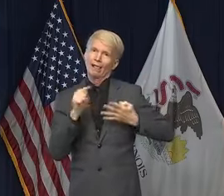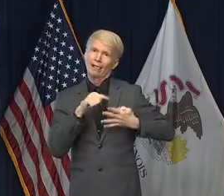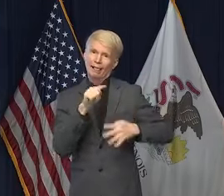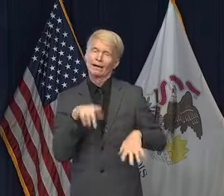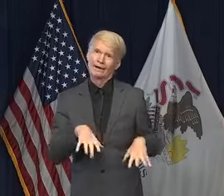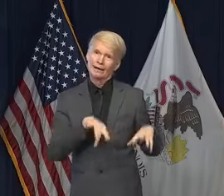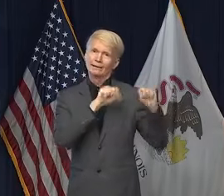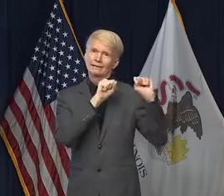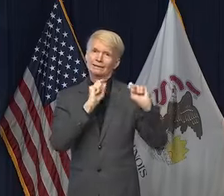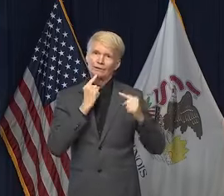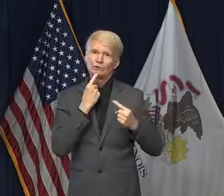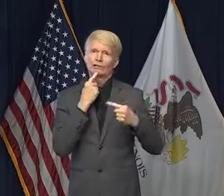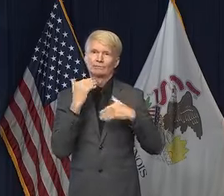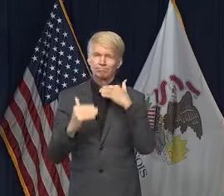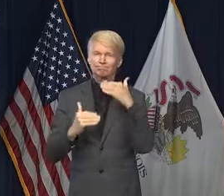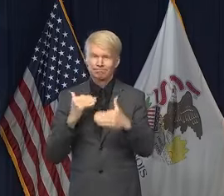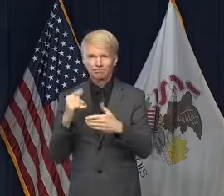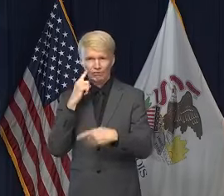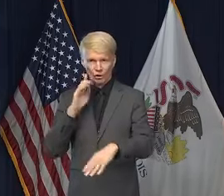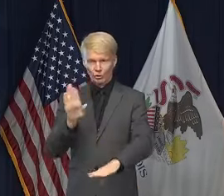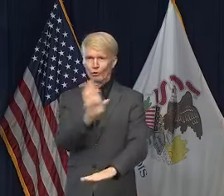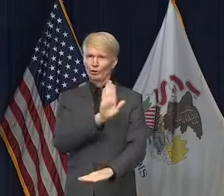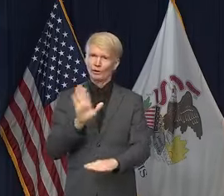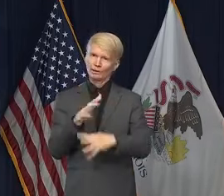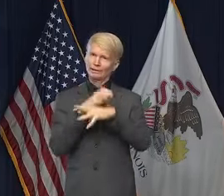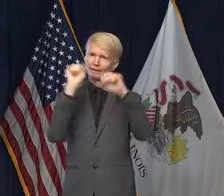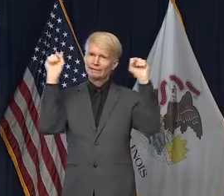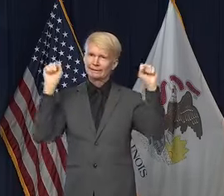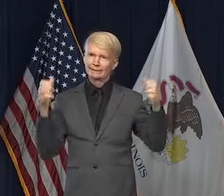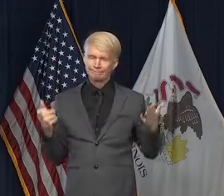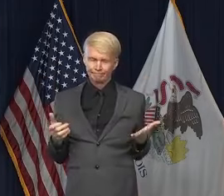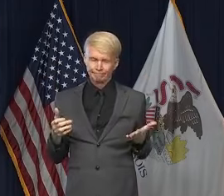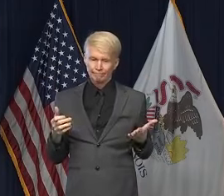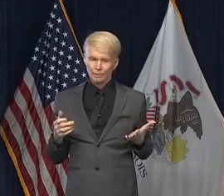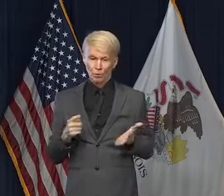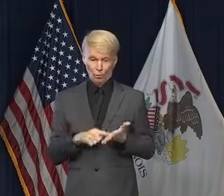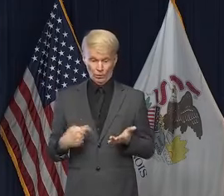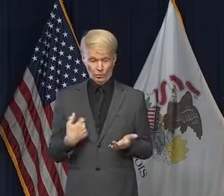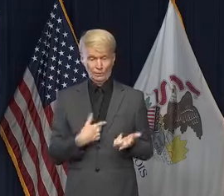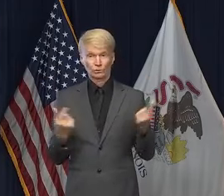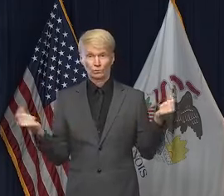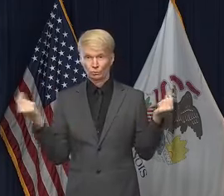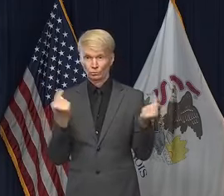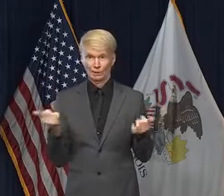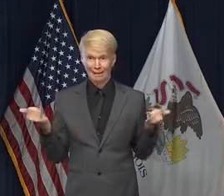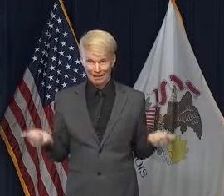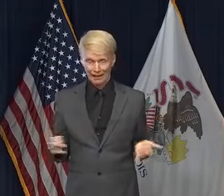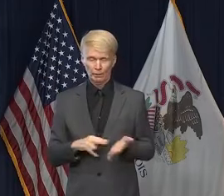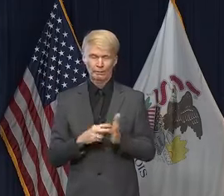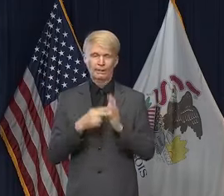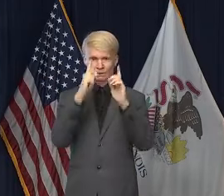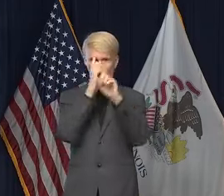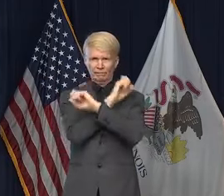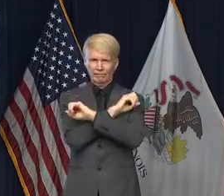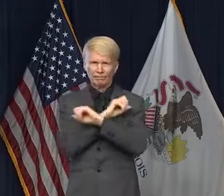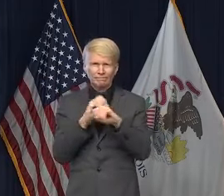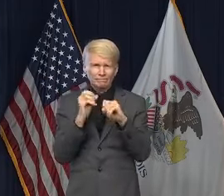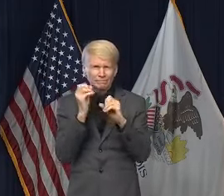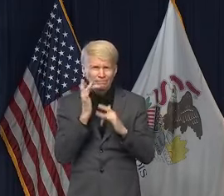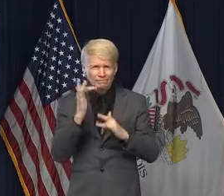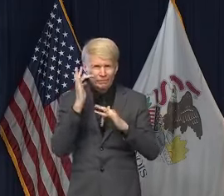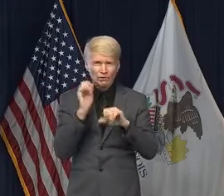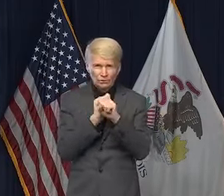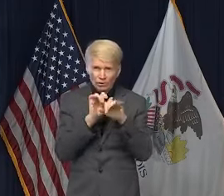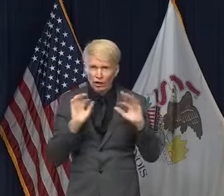up in order to get the greatest protection. These actions that we take now can change how much virus is circulating in our communities